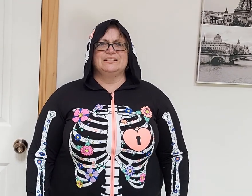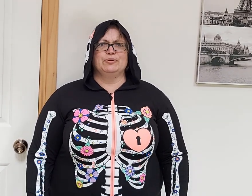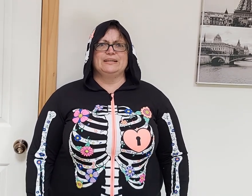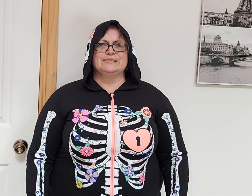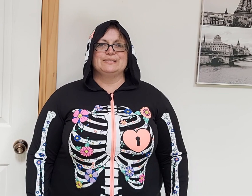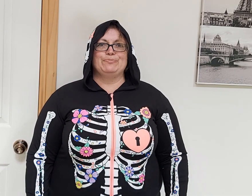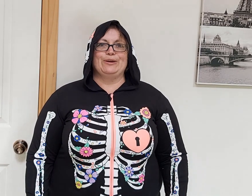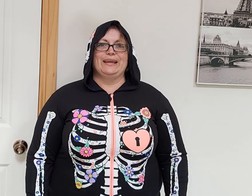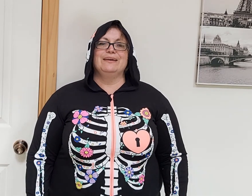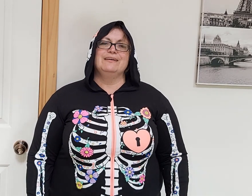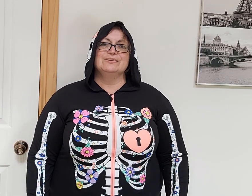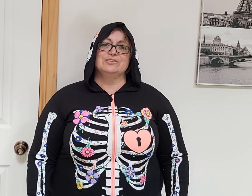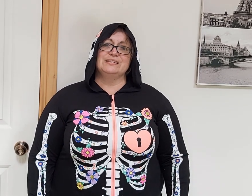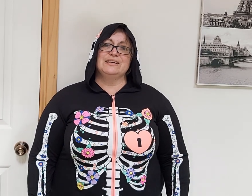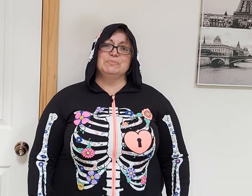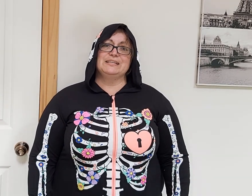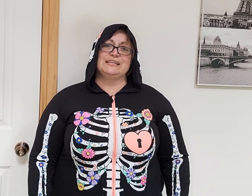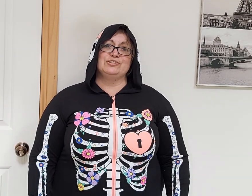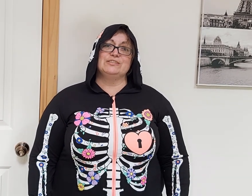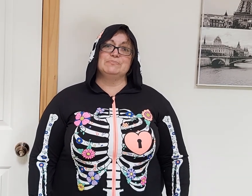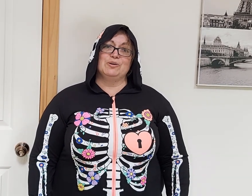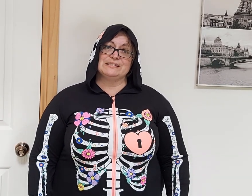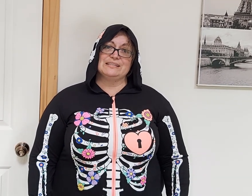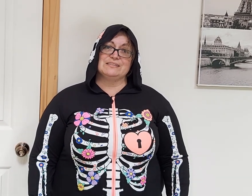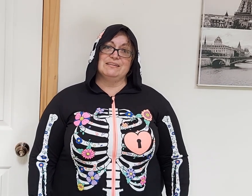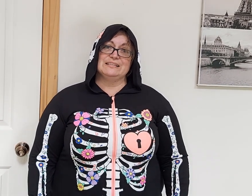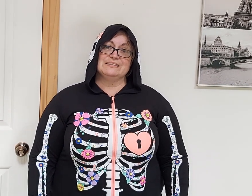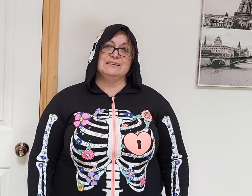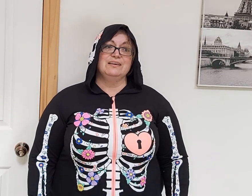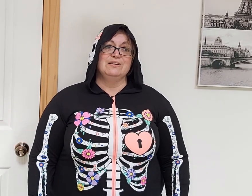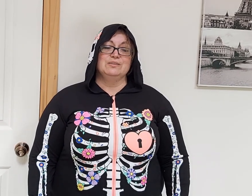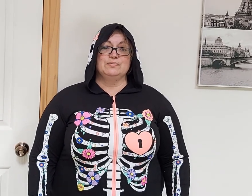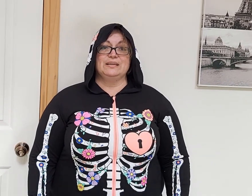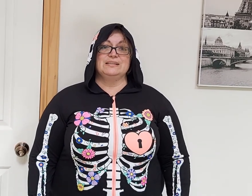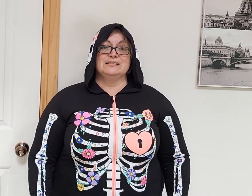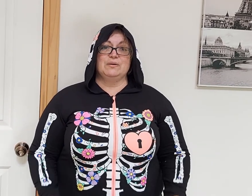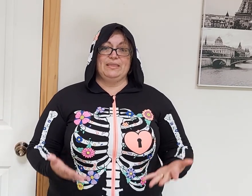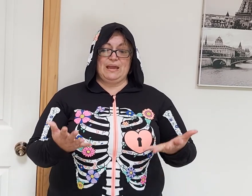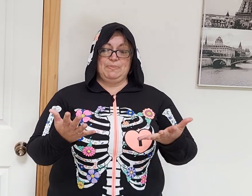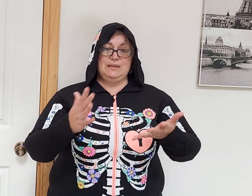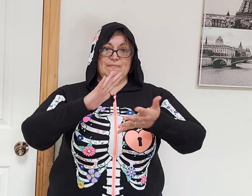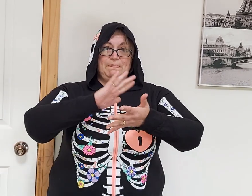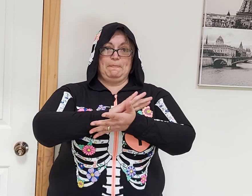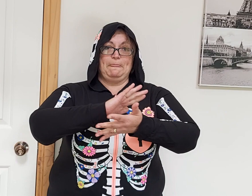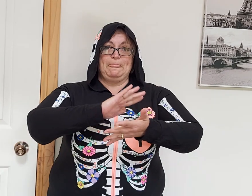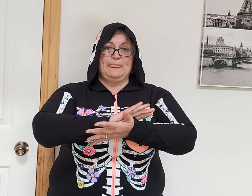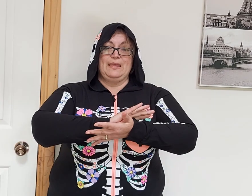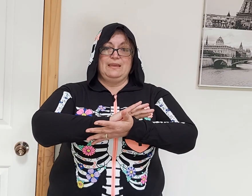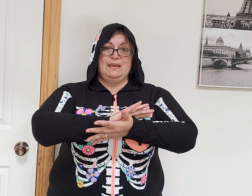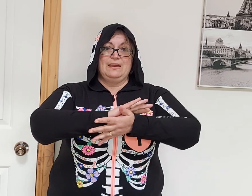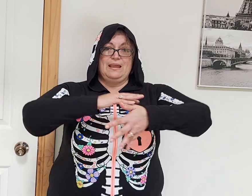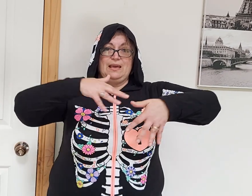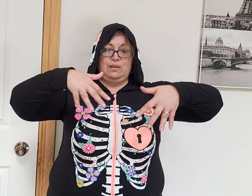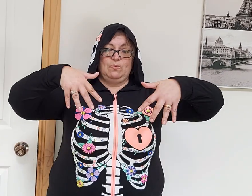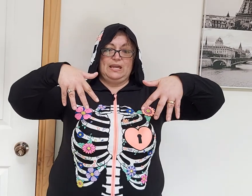celebrate it in spring. So today I'm going to teach you some Auslan signs. So we're going to start with Happy and Halloween.